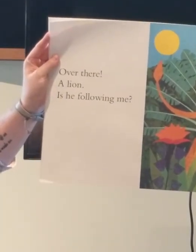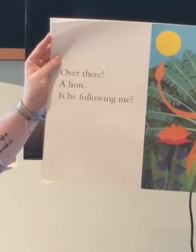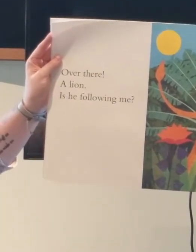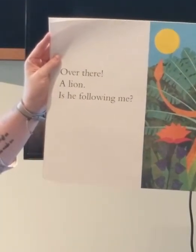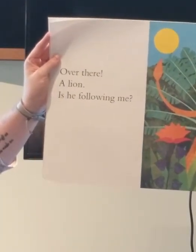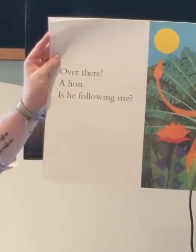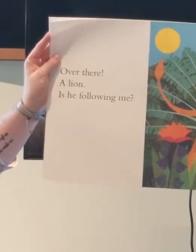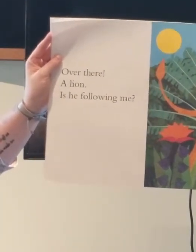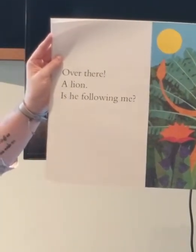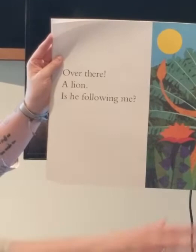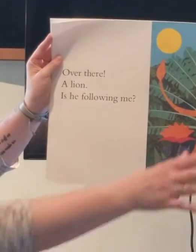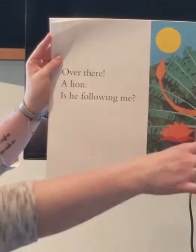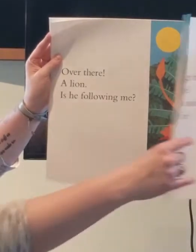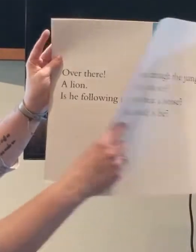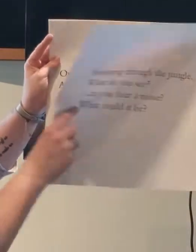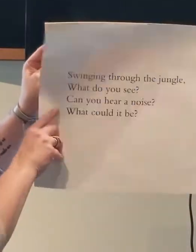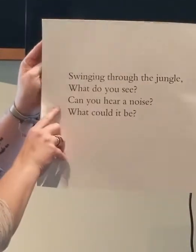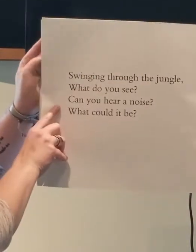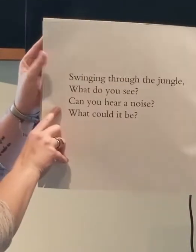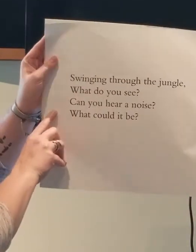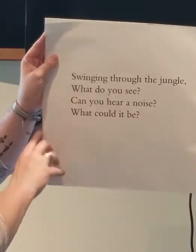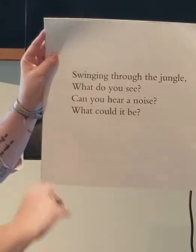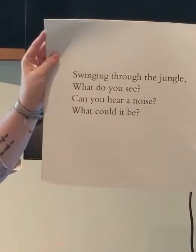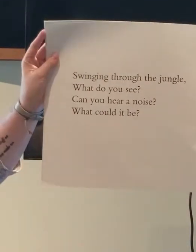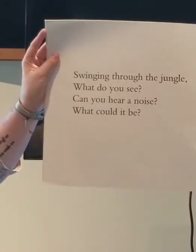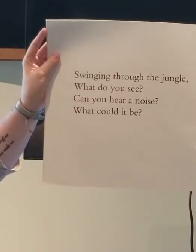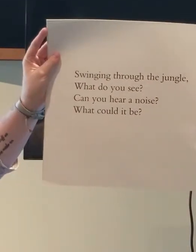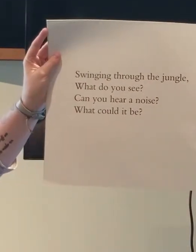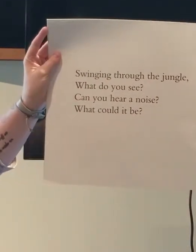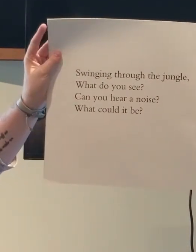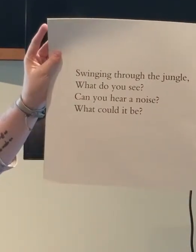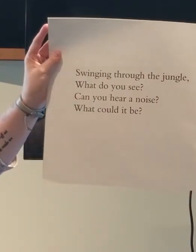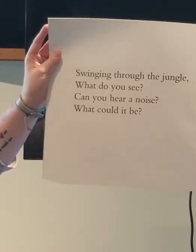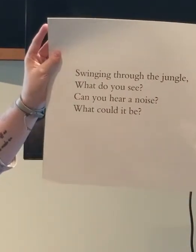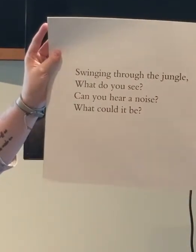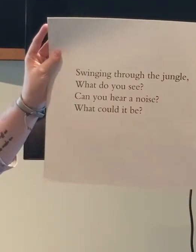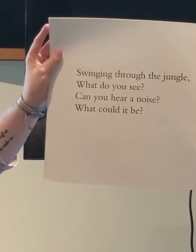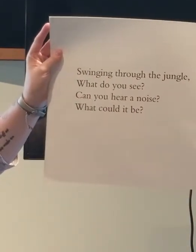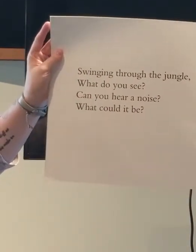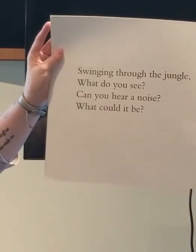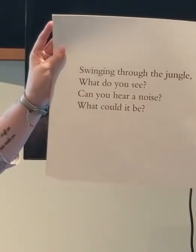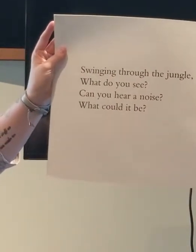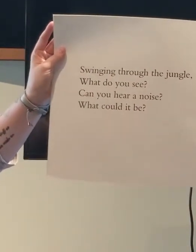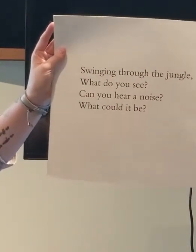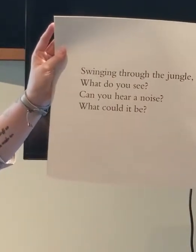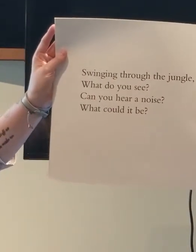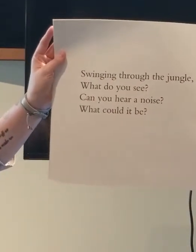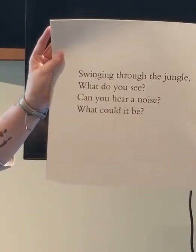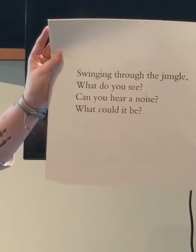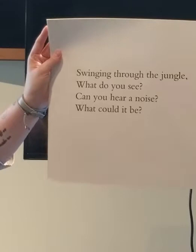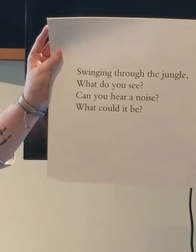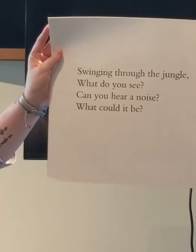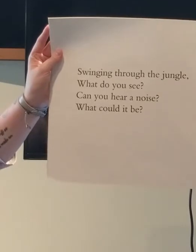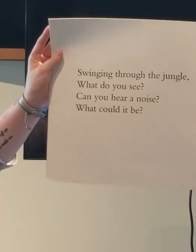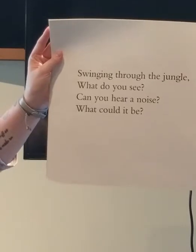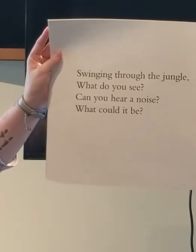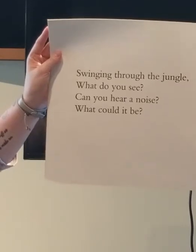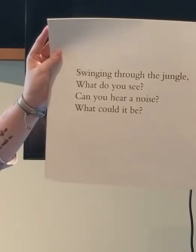Grrr. Grrr. Grrr. Swinging through the jungle, what do you see? Can you hear a noise?